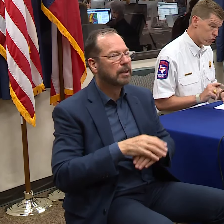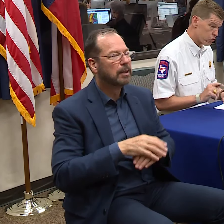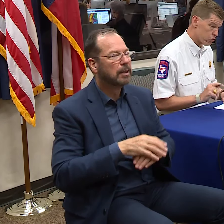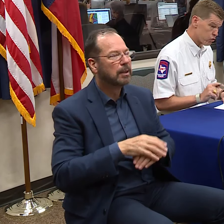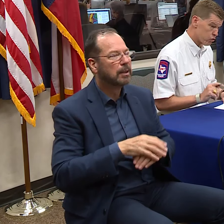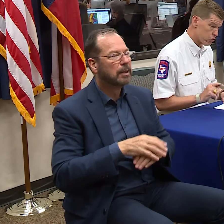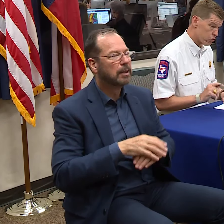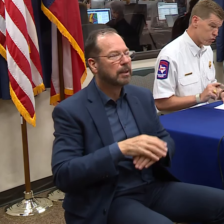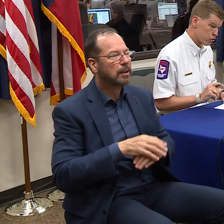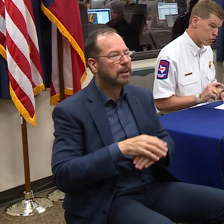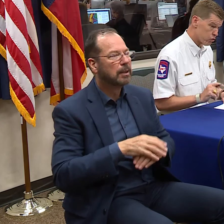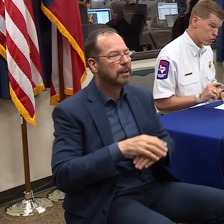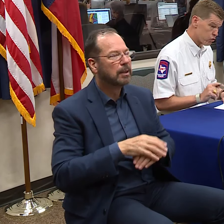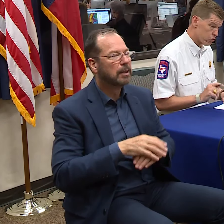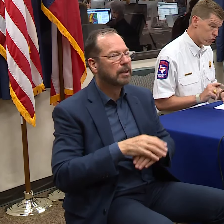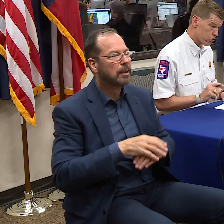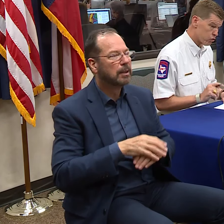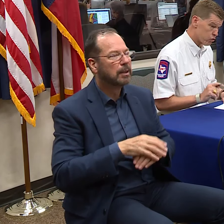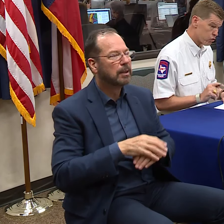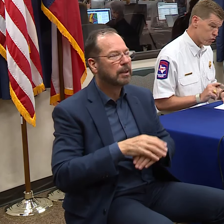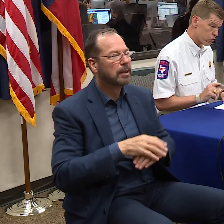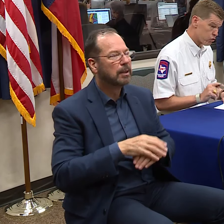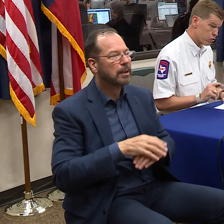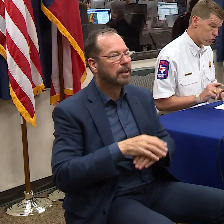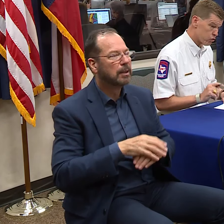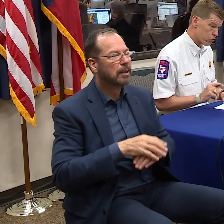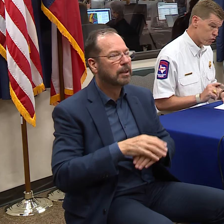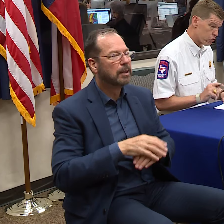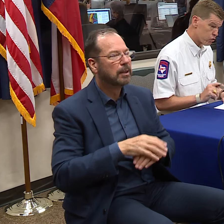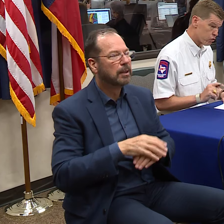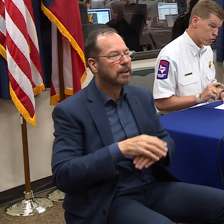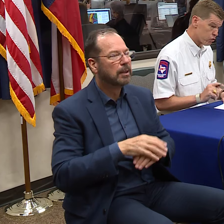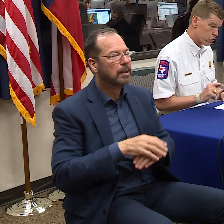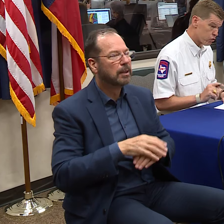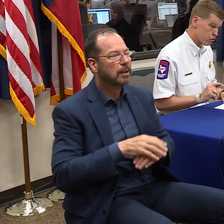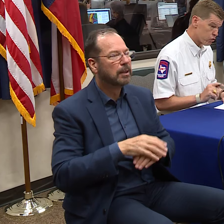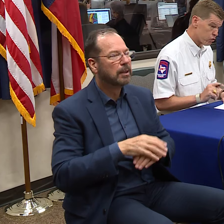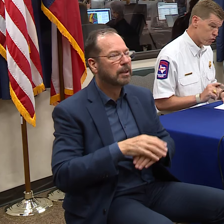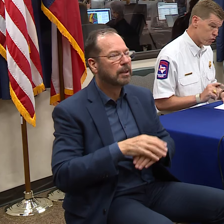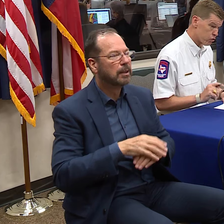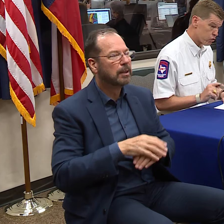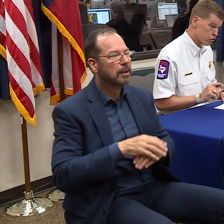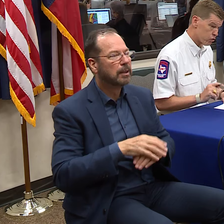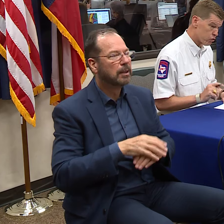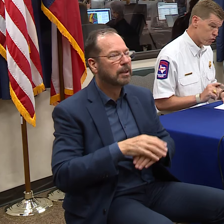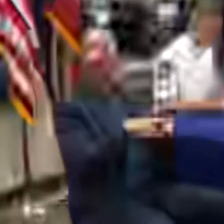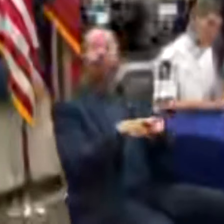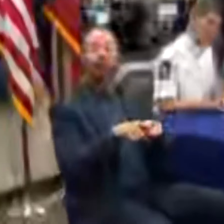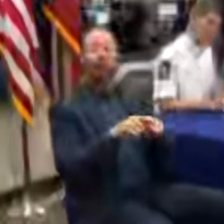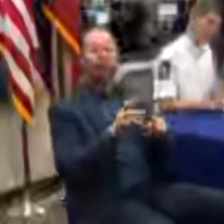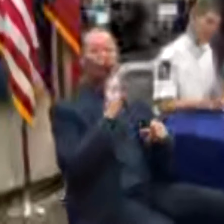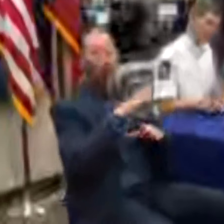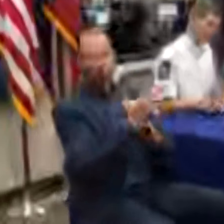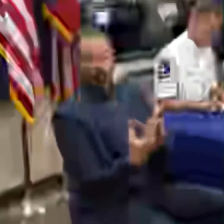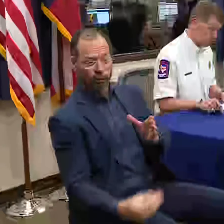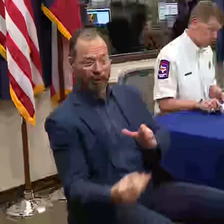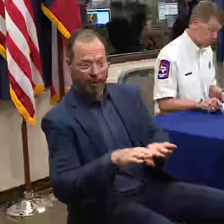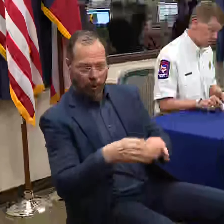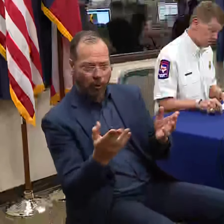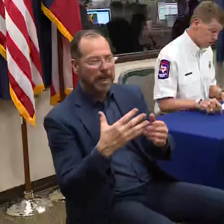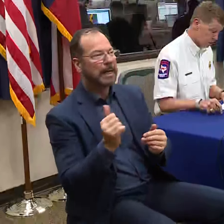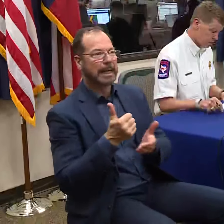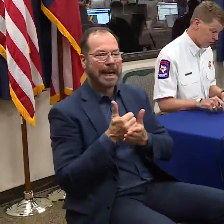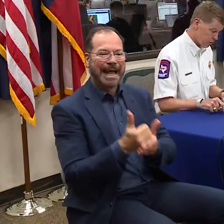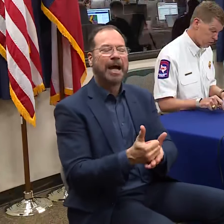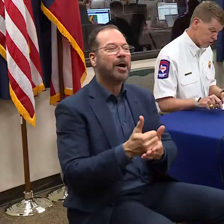to assist in evacuation